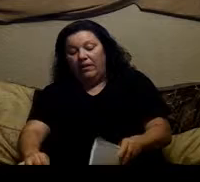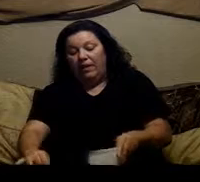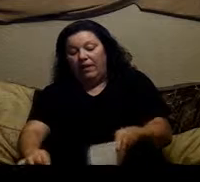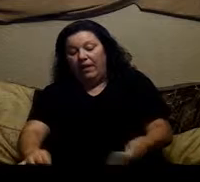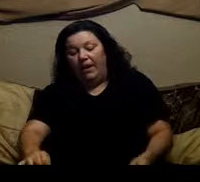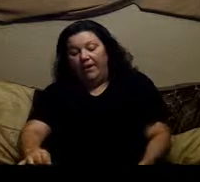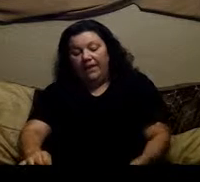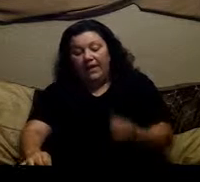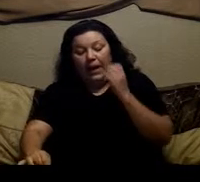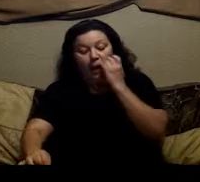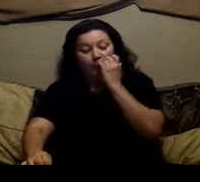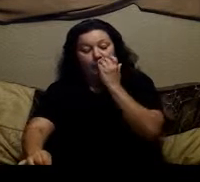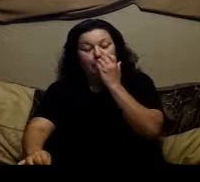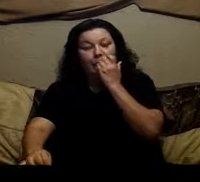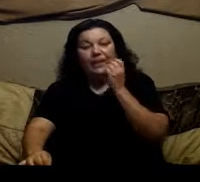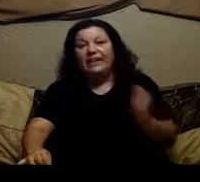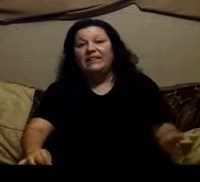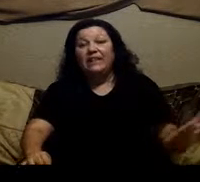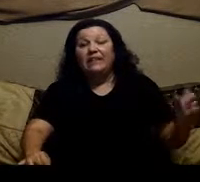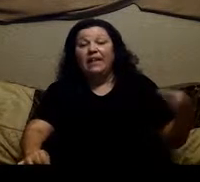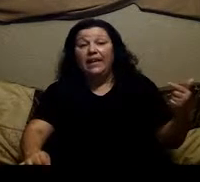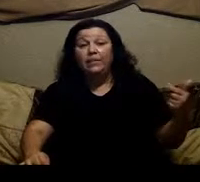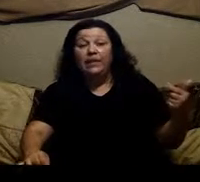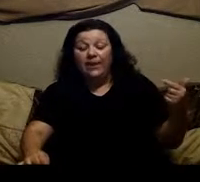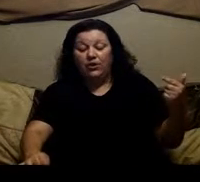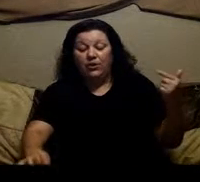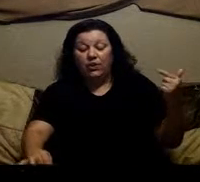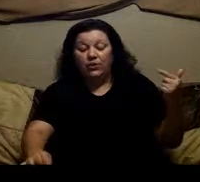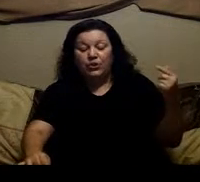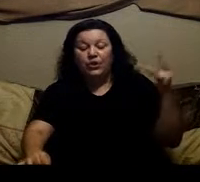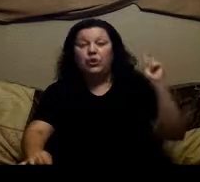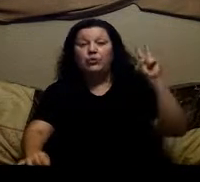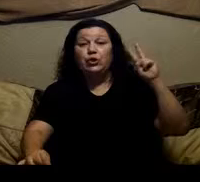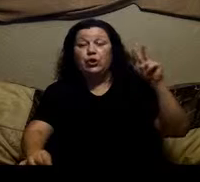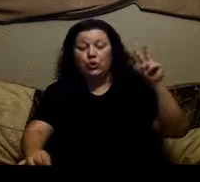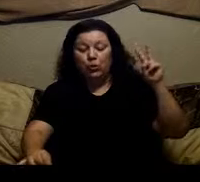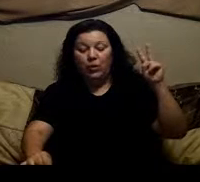Now the Like I said the enema that you're going to use you're going to use two